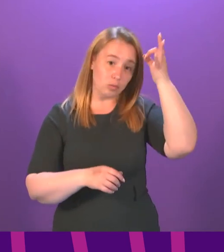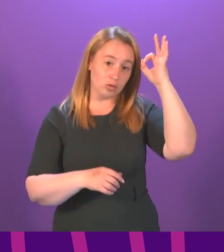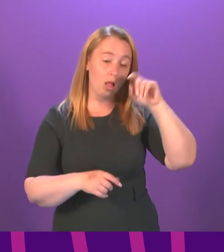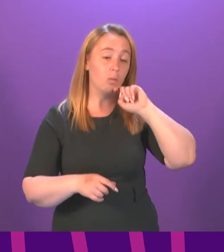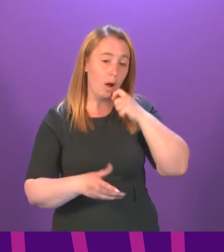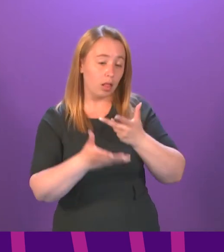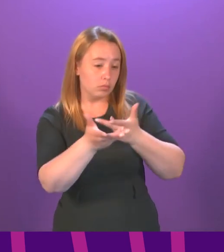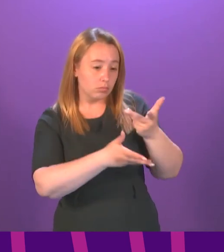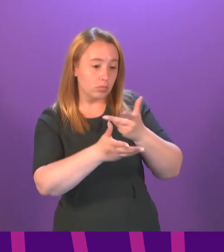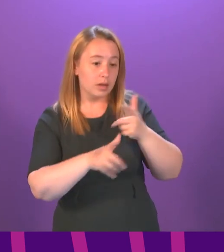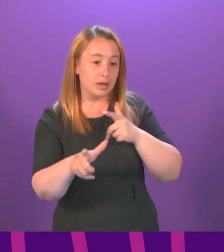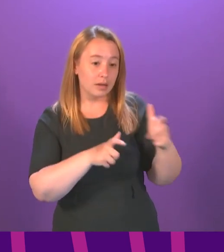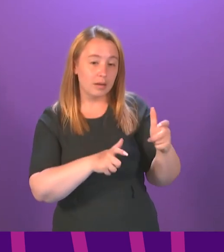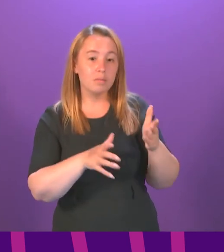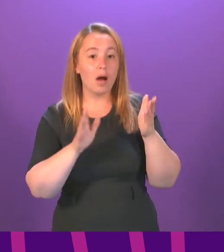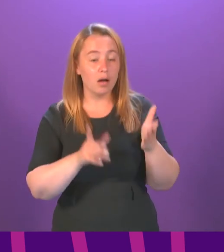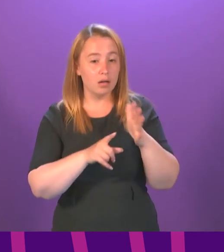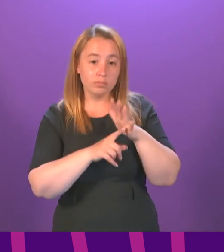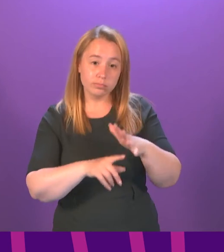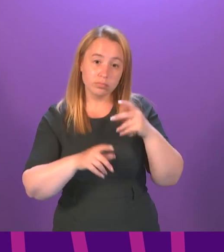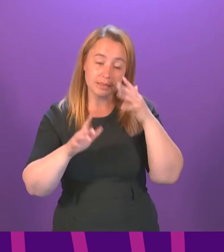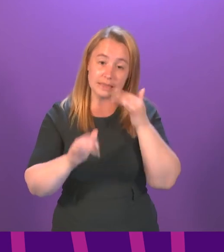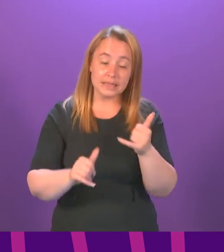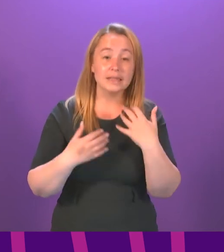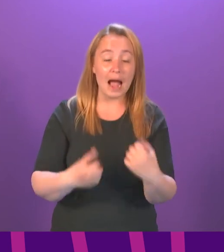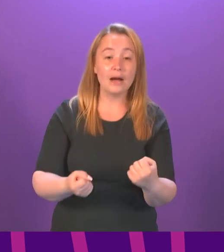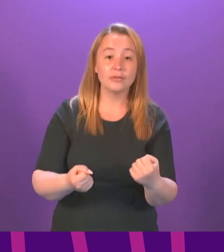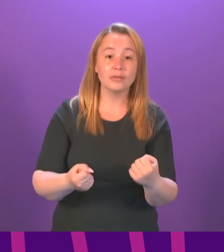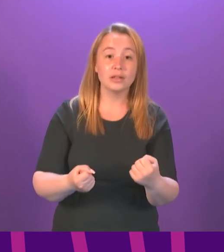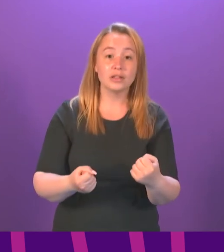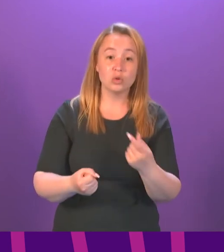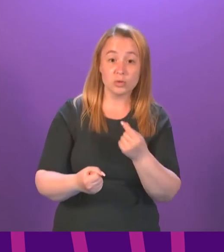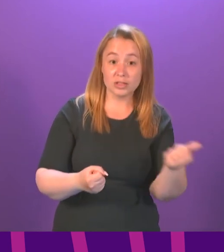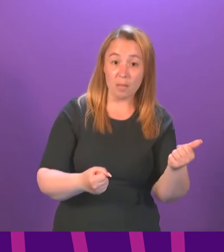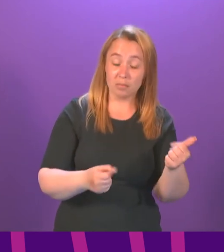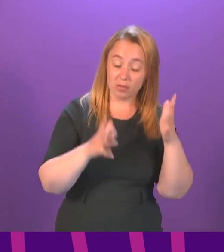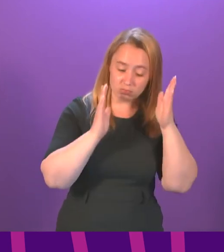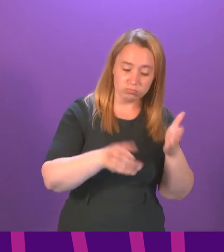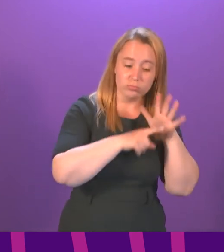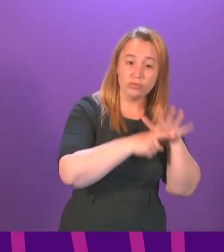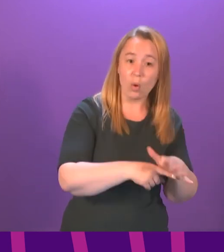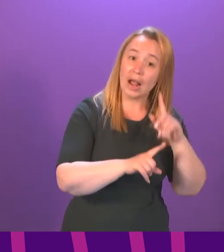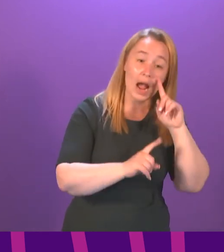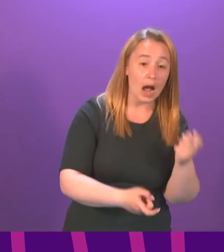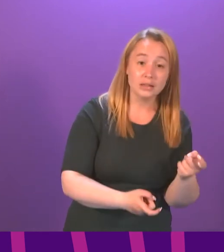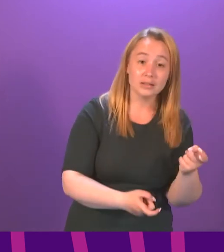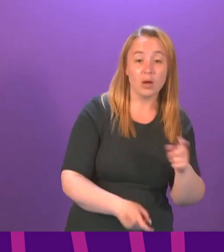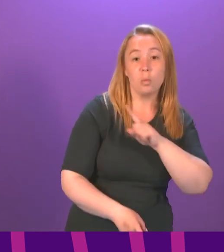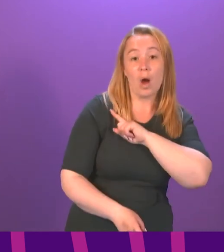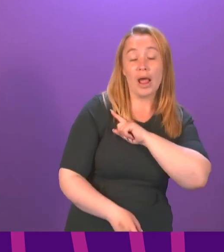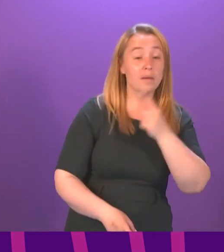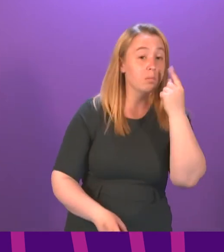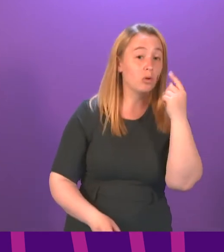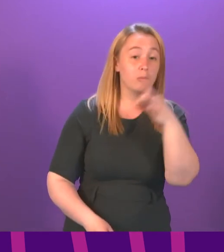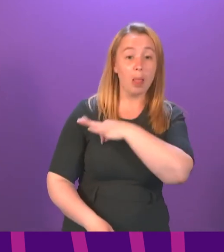issues around mandatory testing which cannot be ignored. For example, there are some people who cannot do a mandatory test, possibly because of a medical